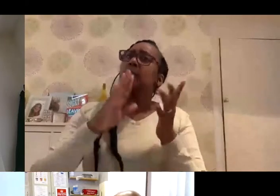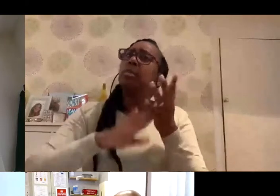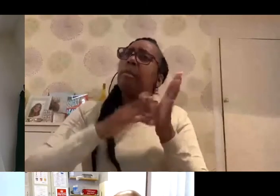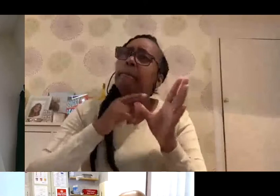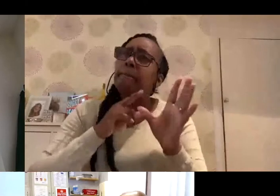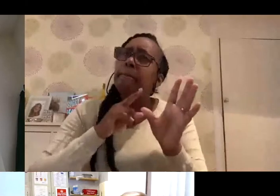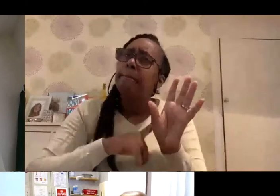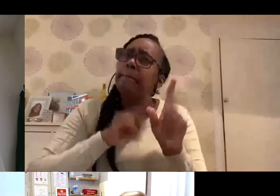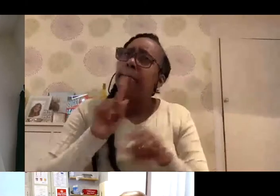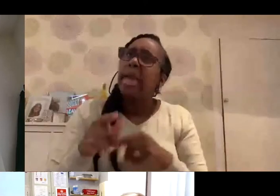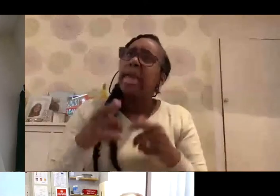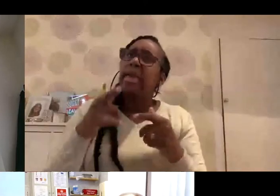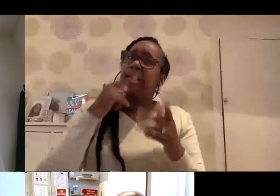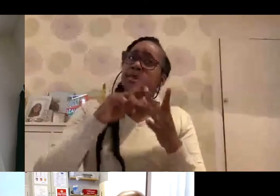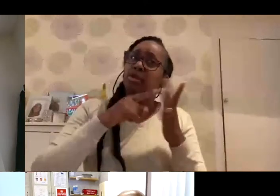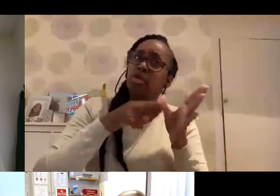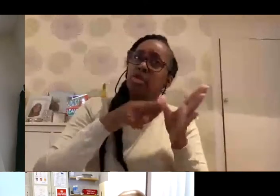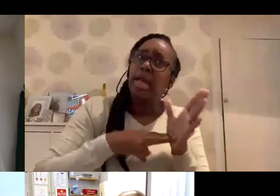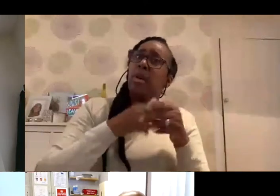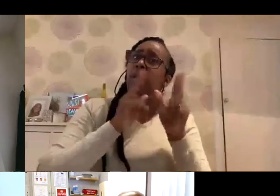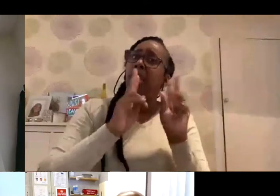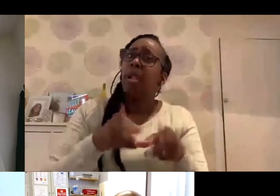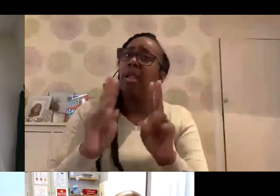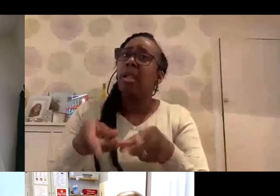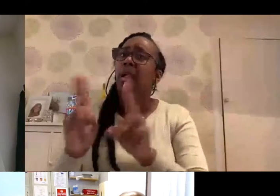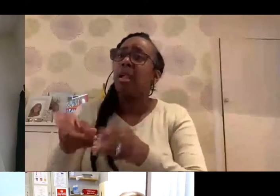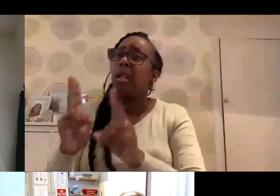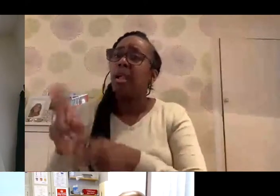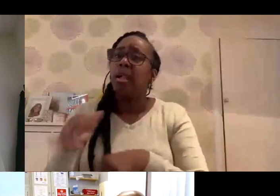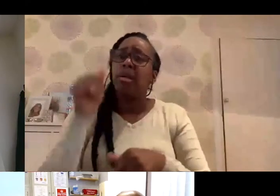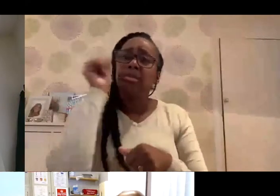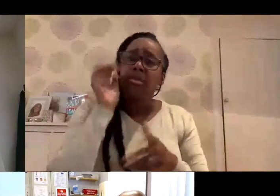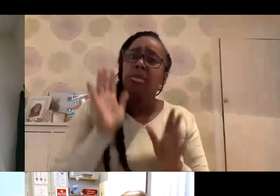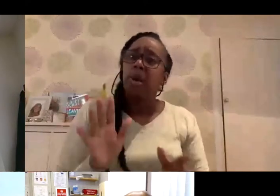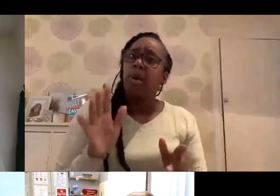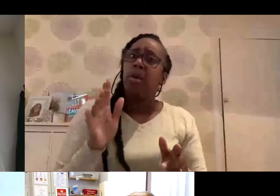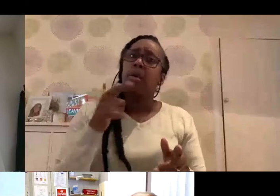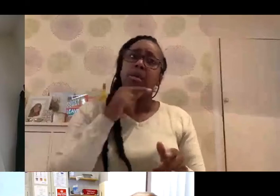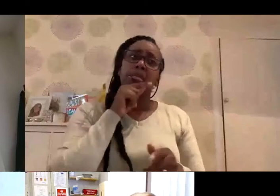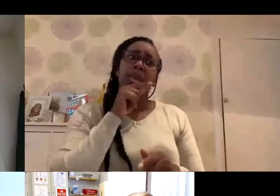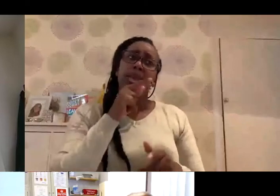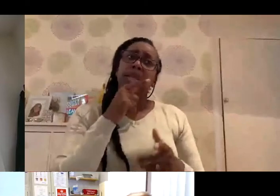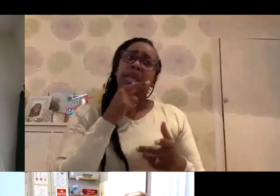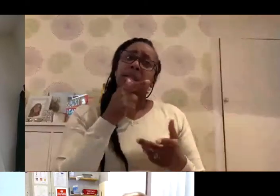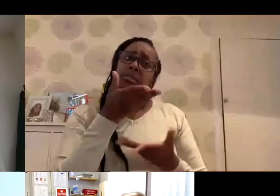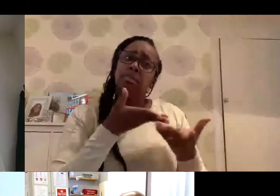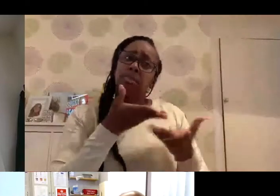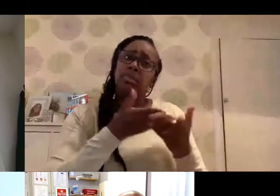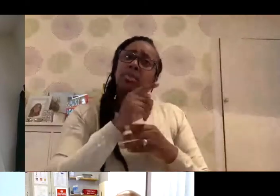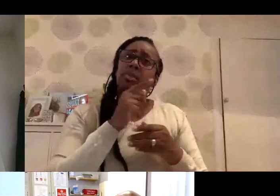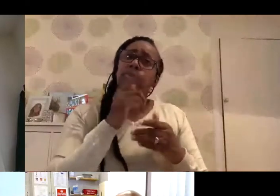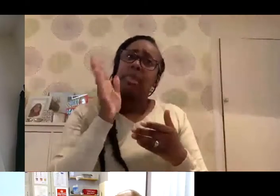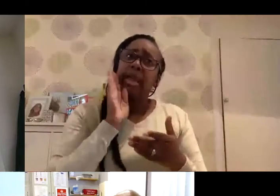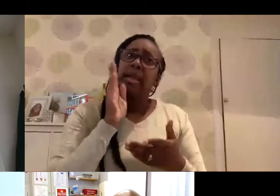loss of life in January, we know from our patients, so I was speaking to my patient the other day, and we are hearing true